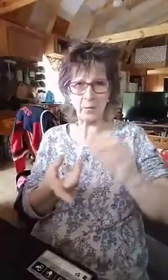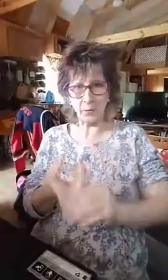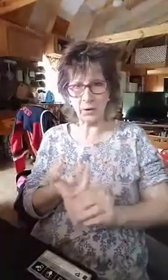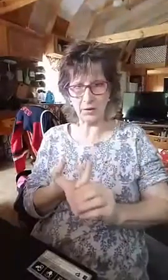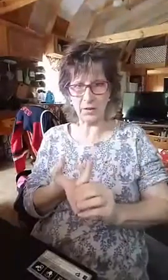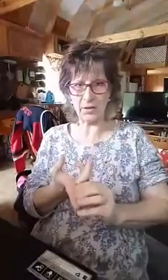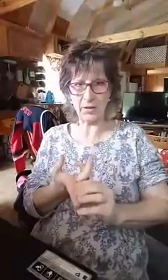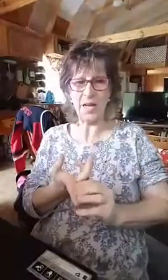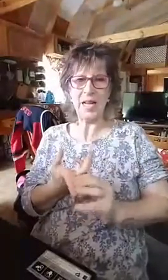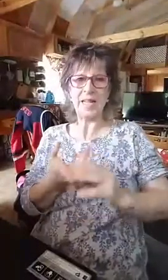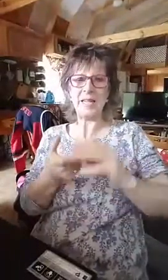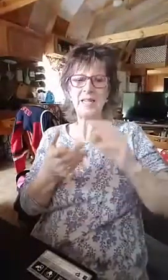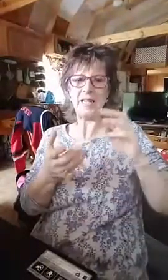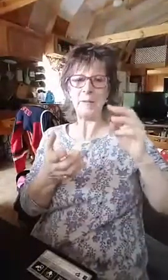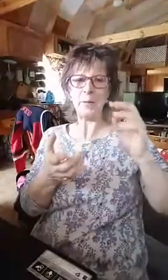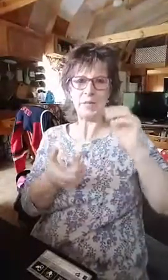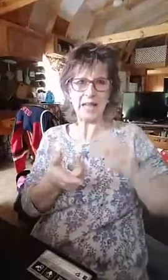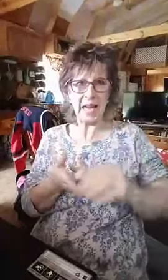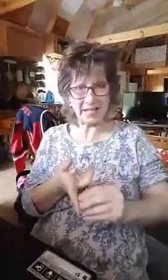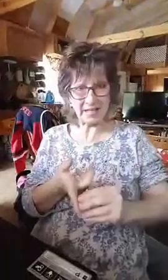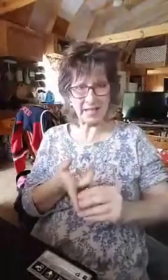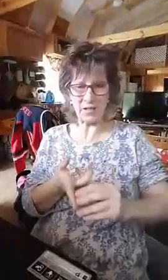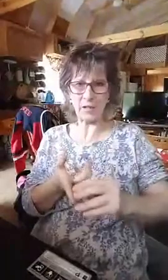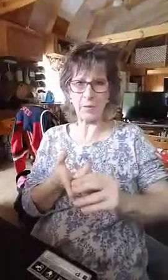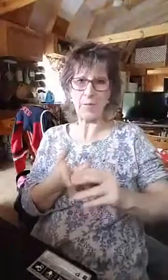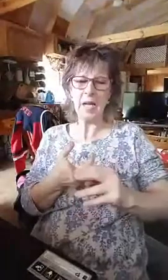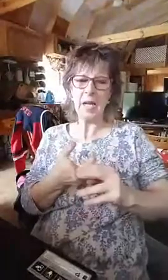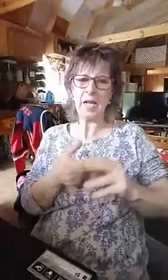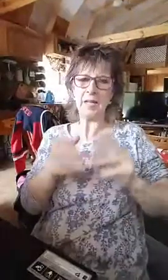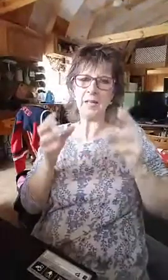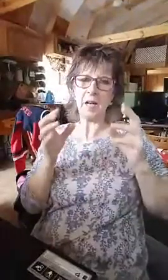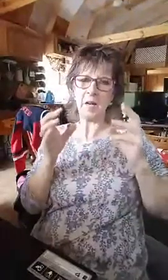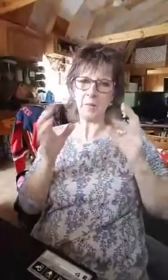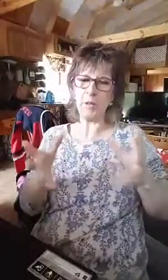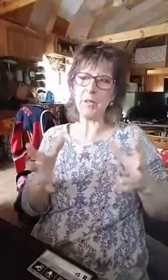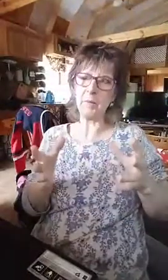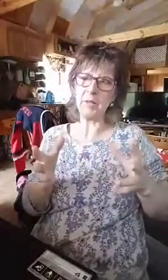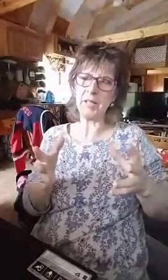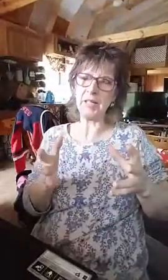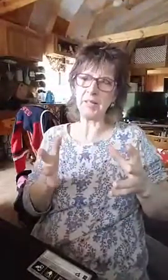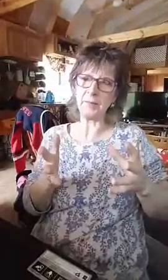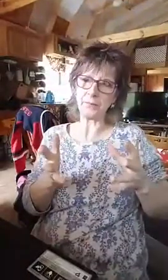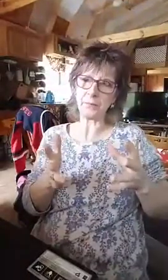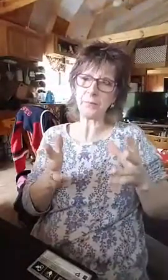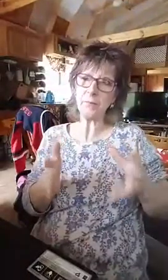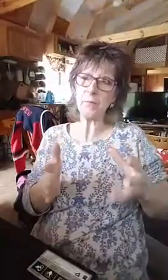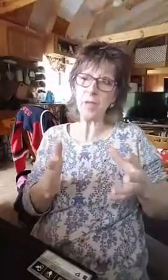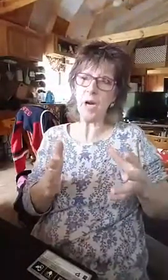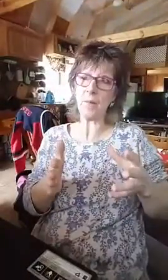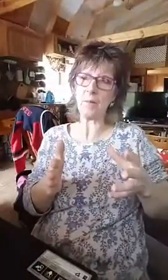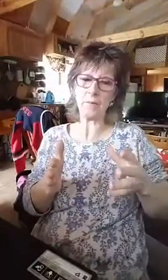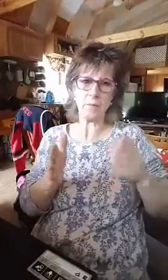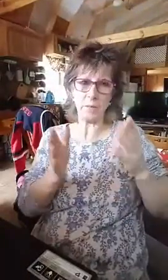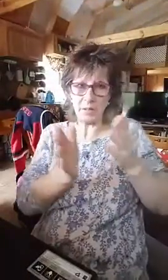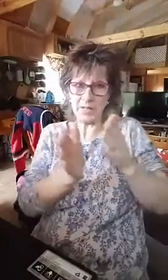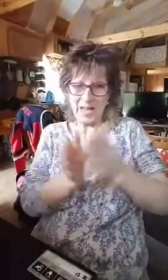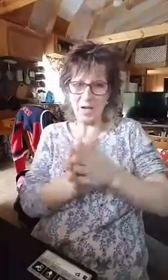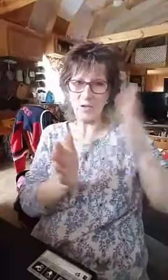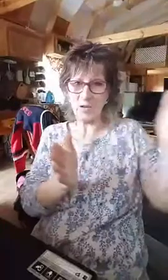foothold on you. He builds a case against you. And the book that I'm releasing, um, between now and June